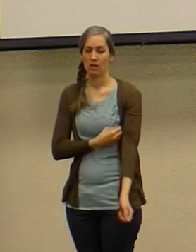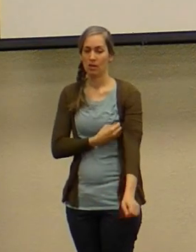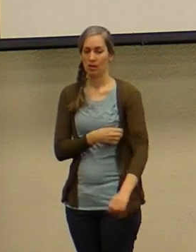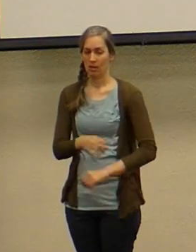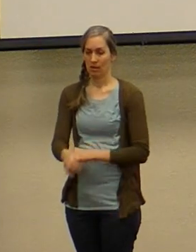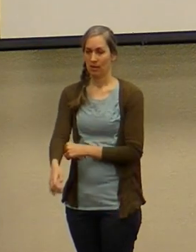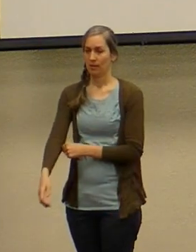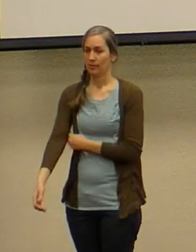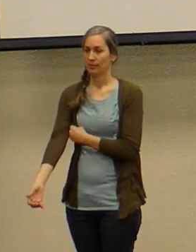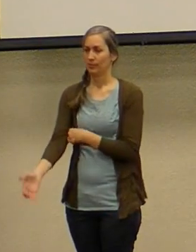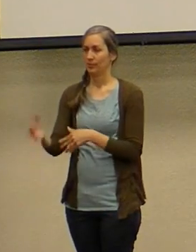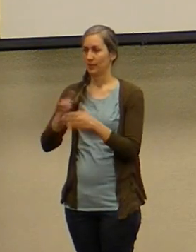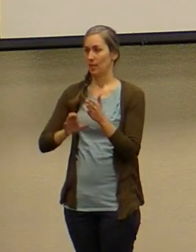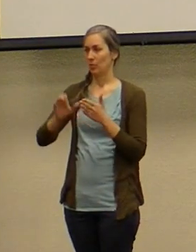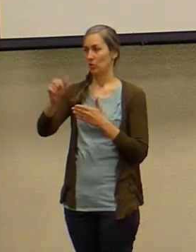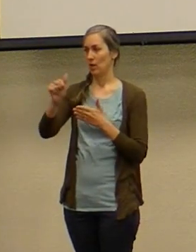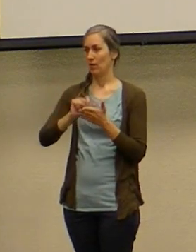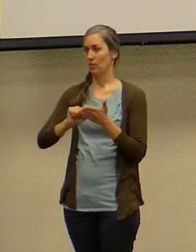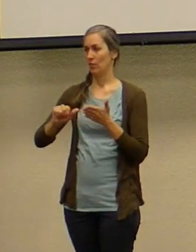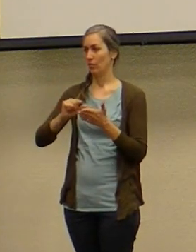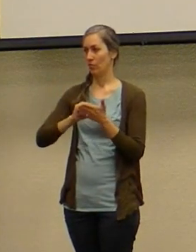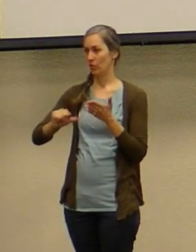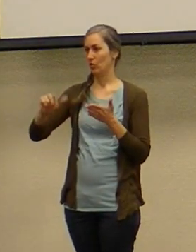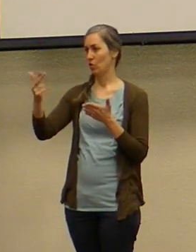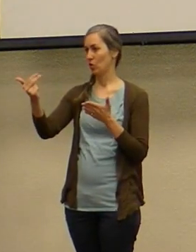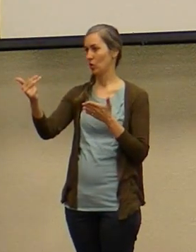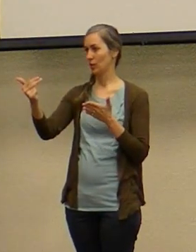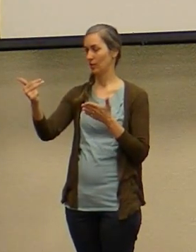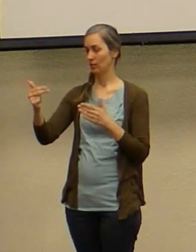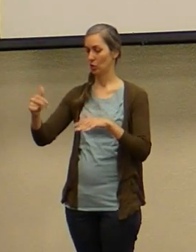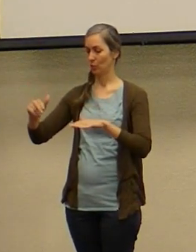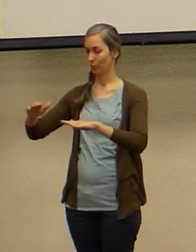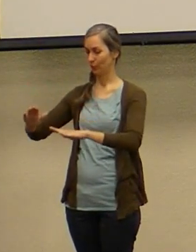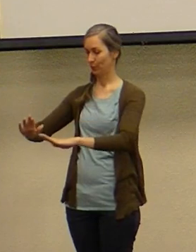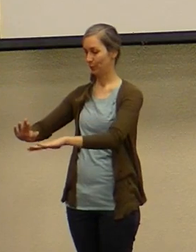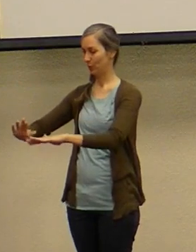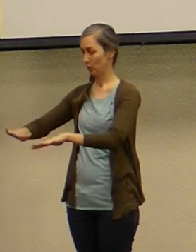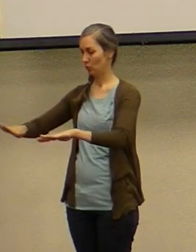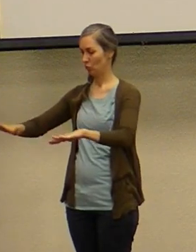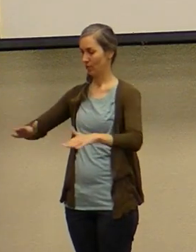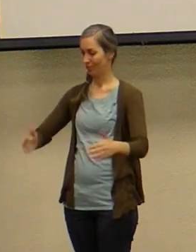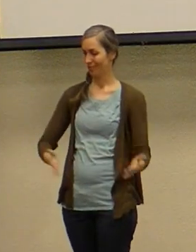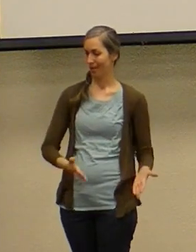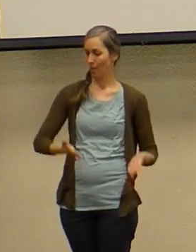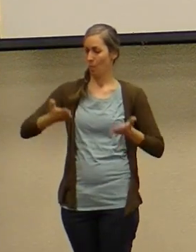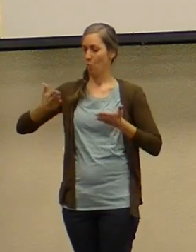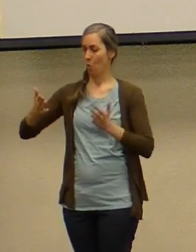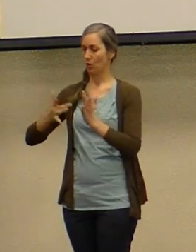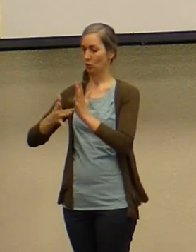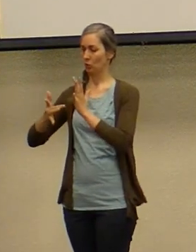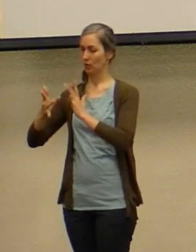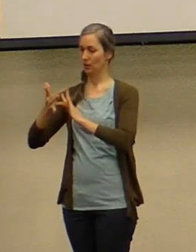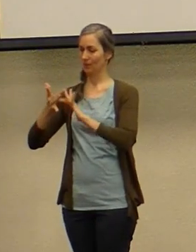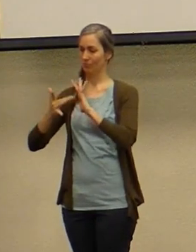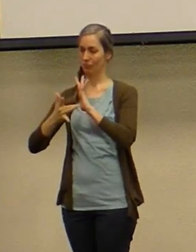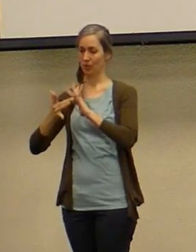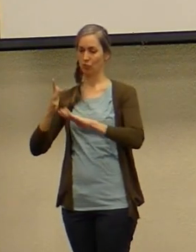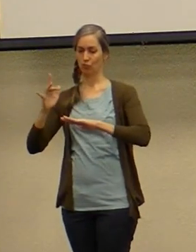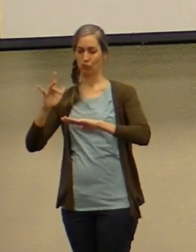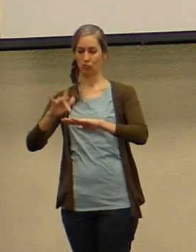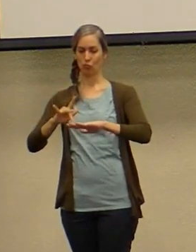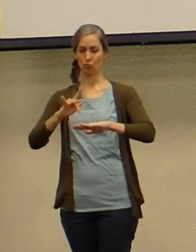Mark chapter 10 verse 13 and they were bringing children to him that is Jesus and that he might touch them and the disciples rebuked them